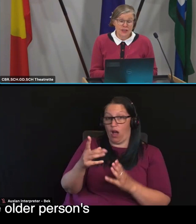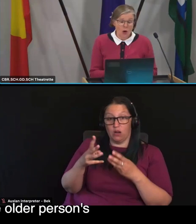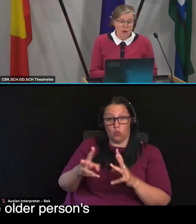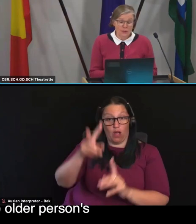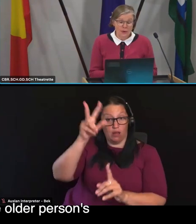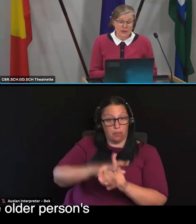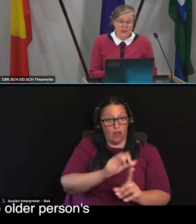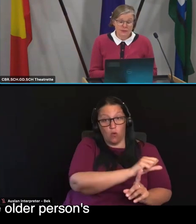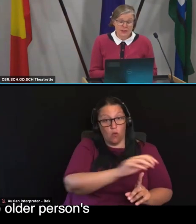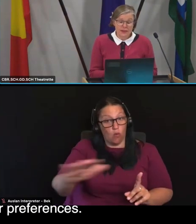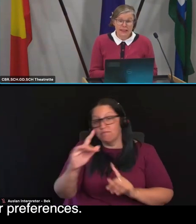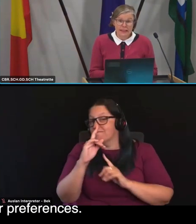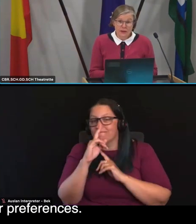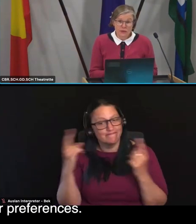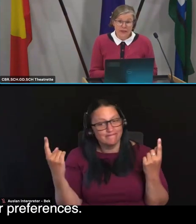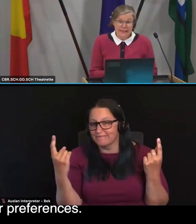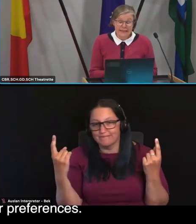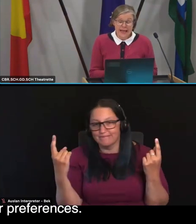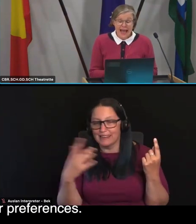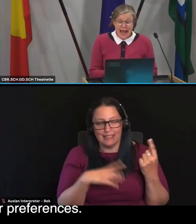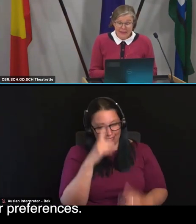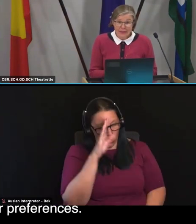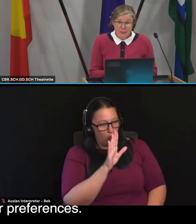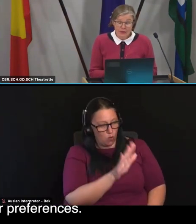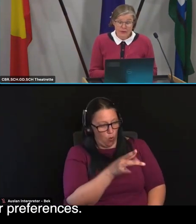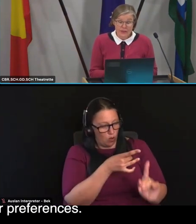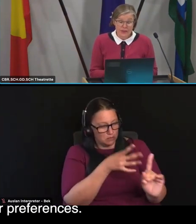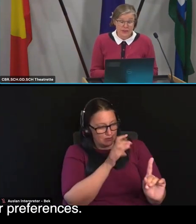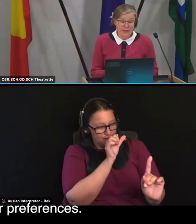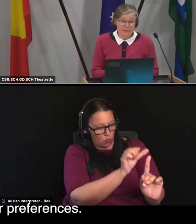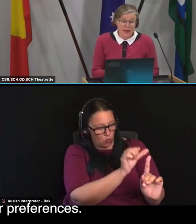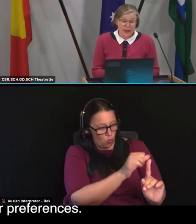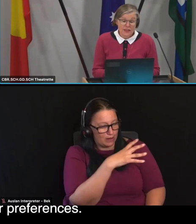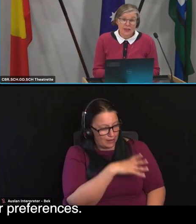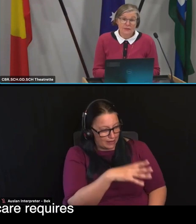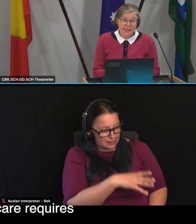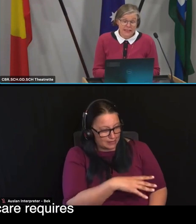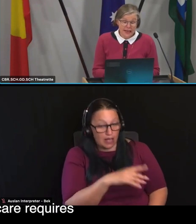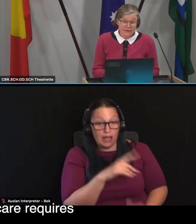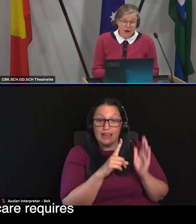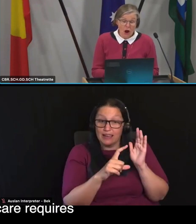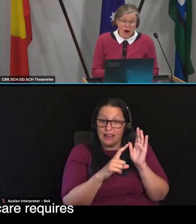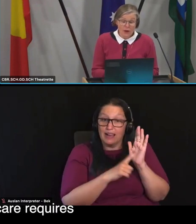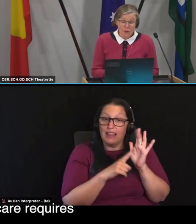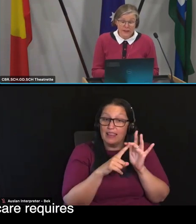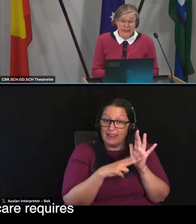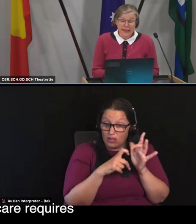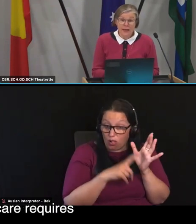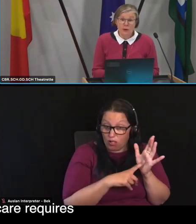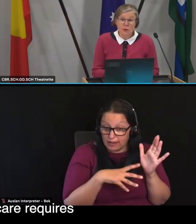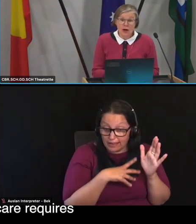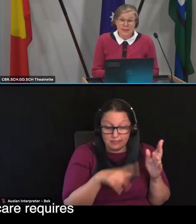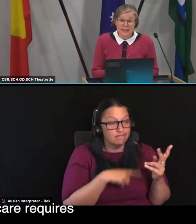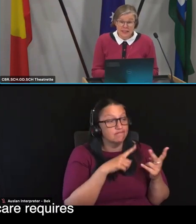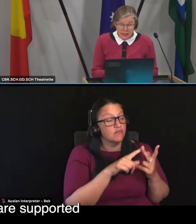address the older person's specific clinical needs and their preferences. Delivering safe, high quality